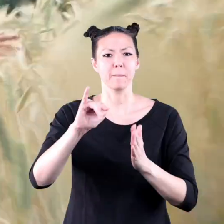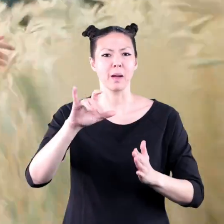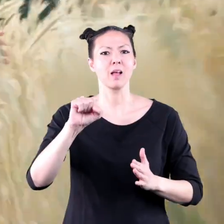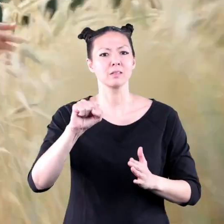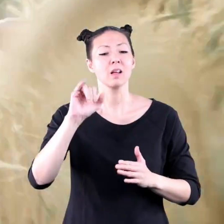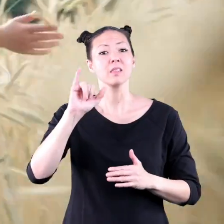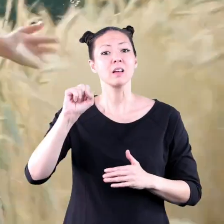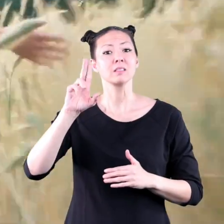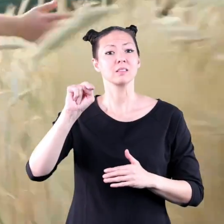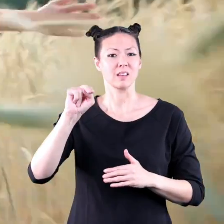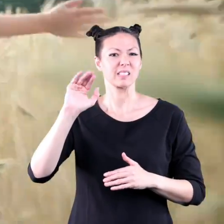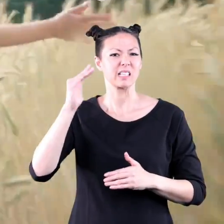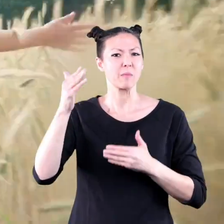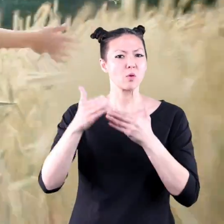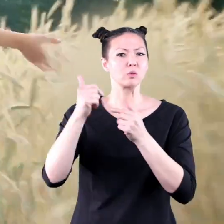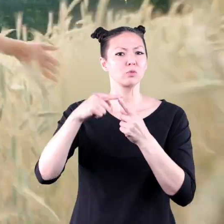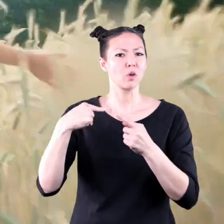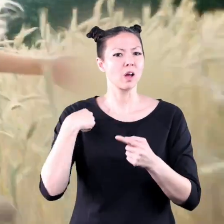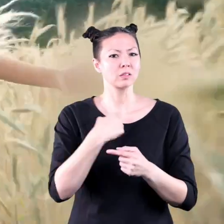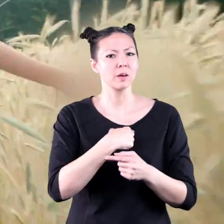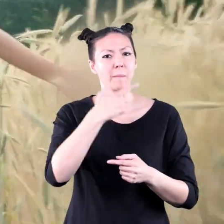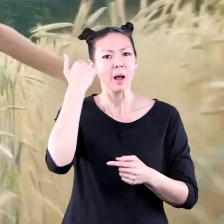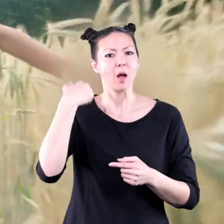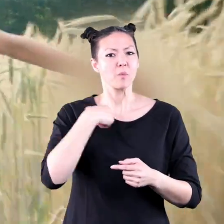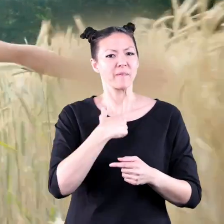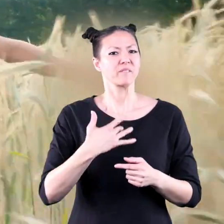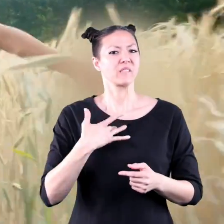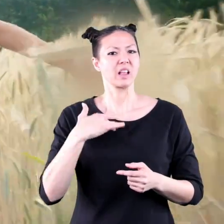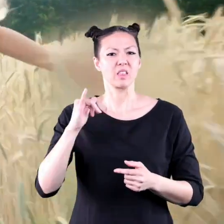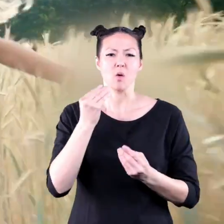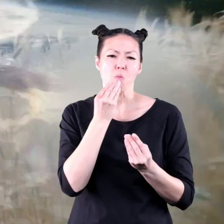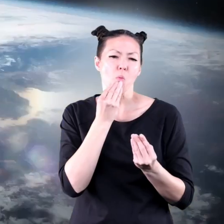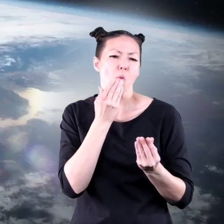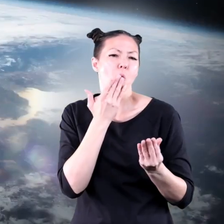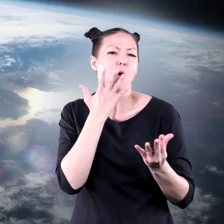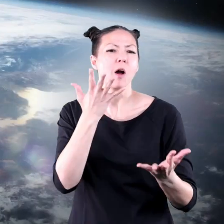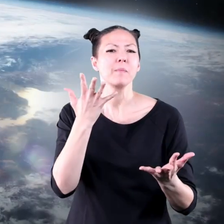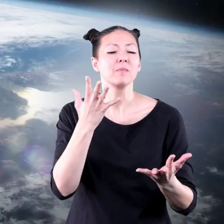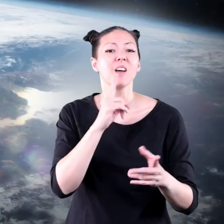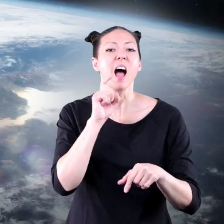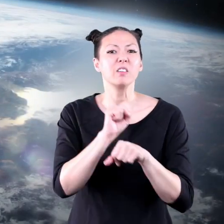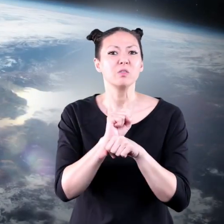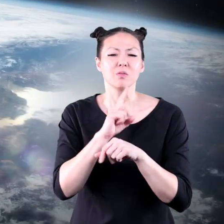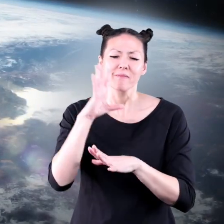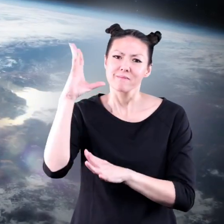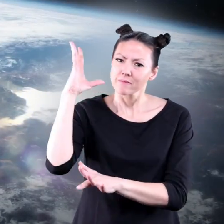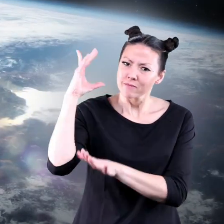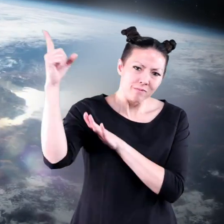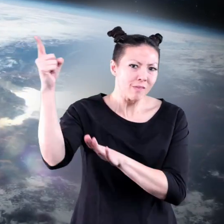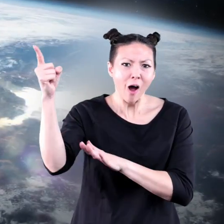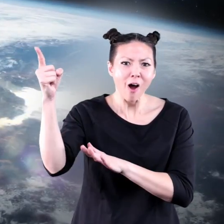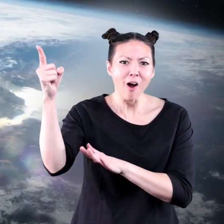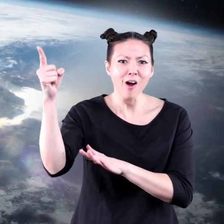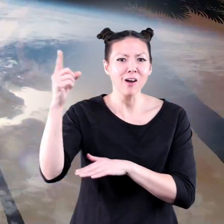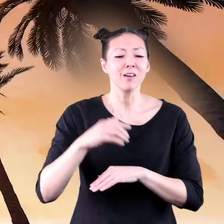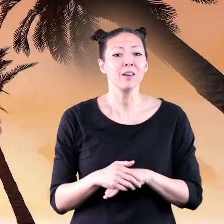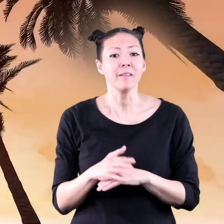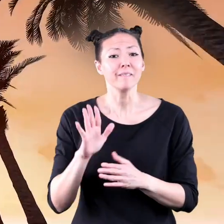sun may seem close to us because we can feel its warmth but it's actually very very far away in fact